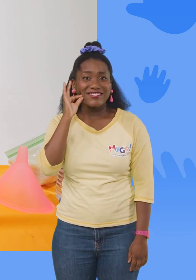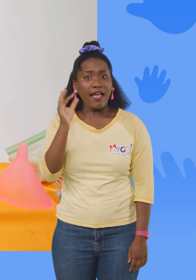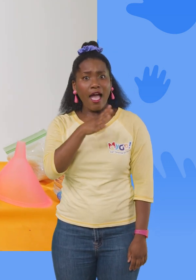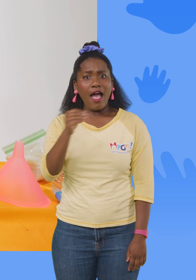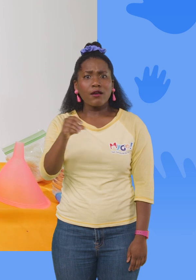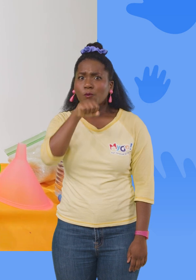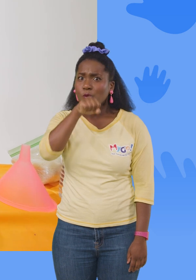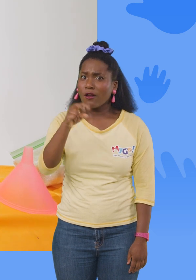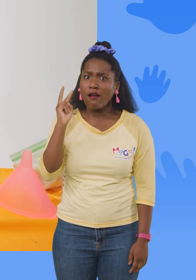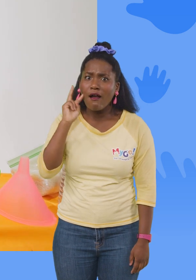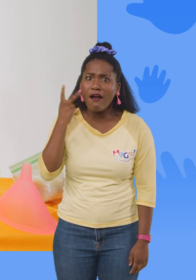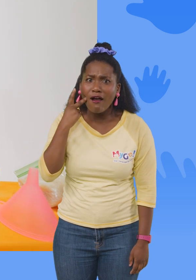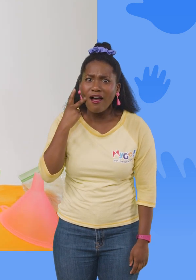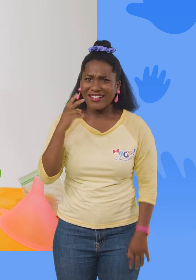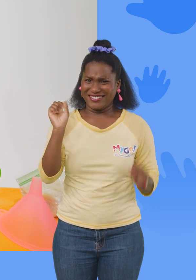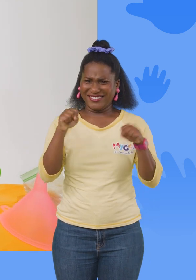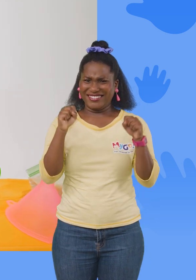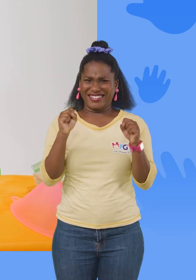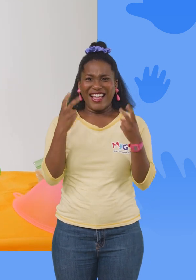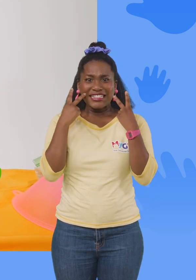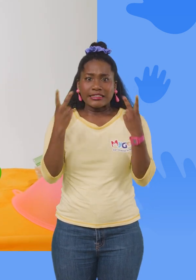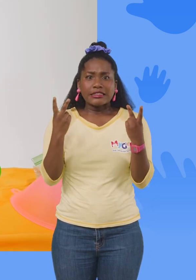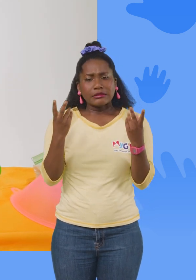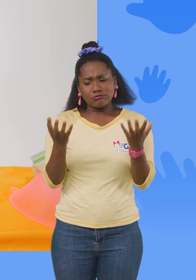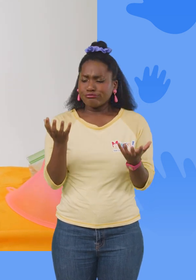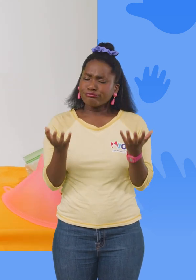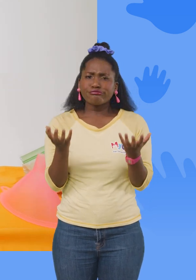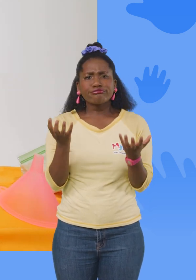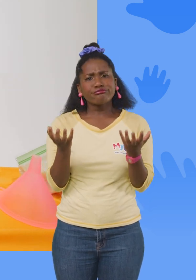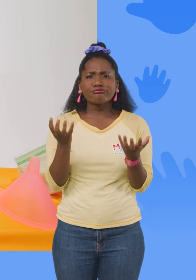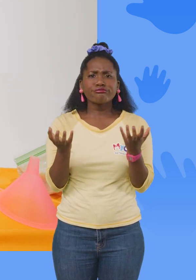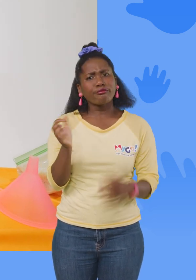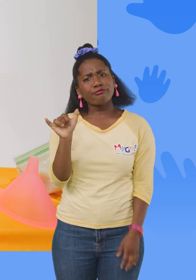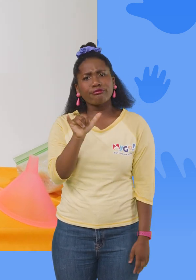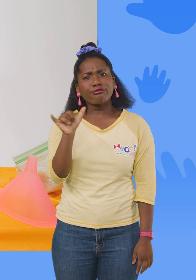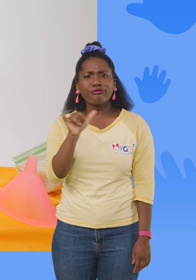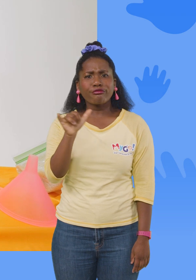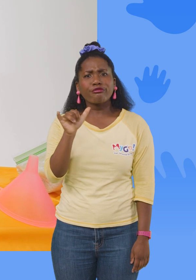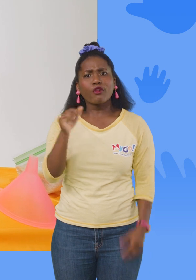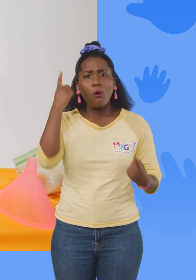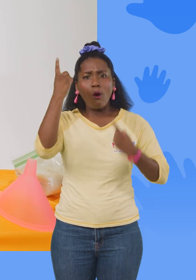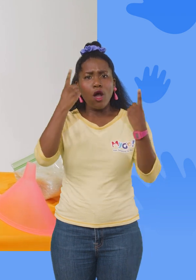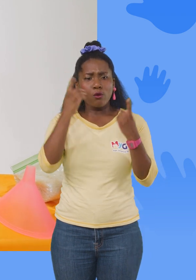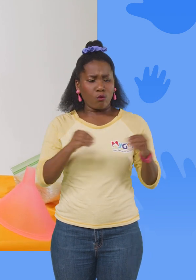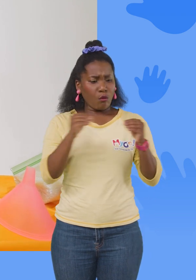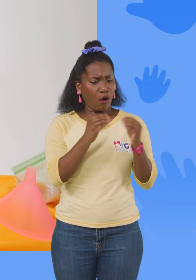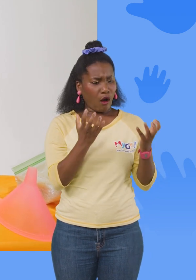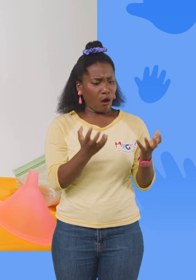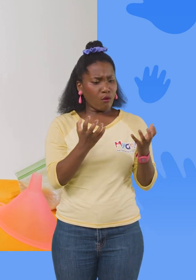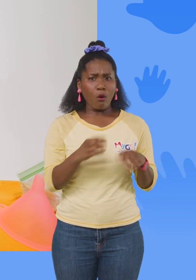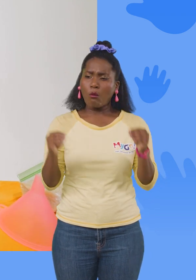love vegetables. Okay, let's see. Huh, they weigh roughly the same. I wonder what one is going to be heavier and